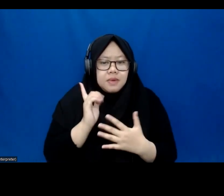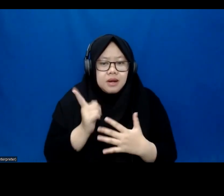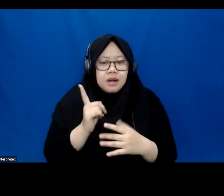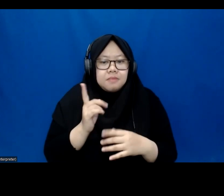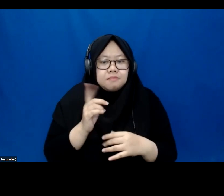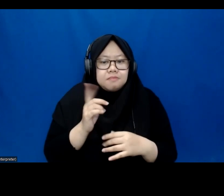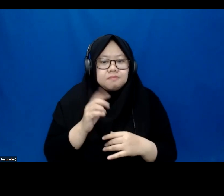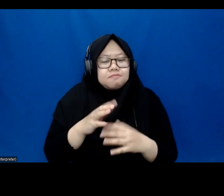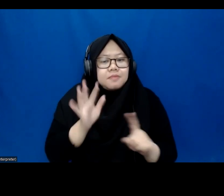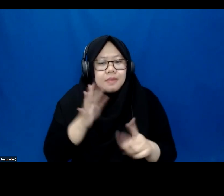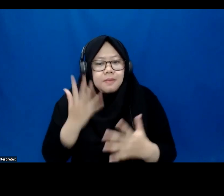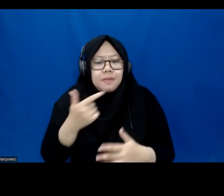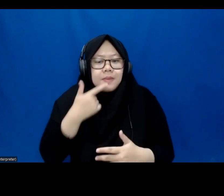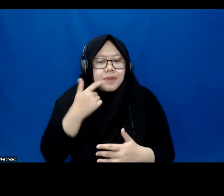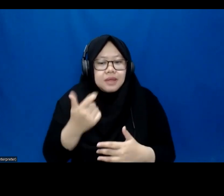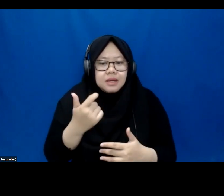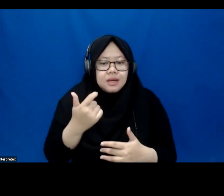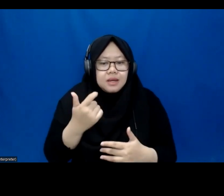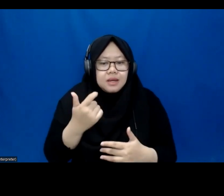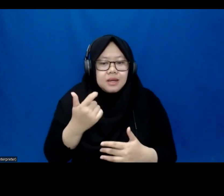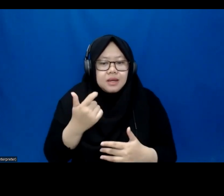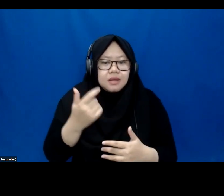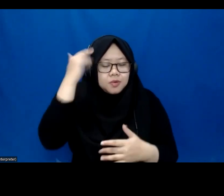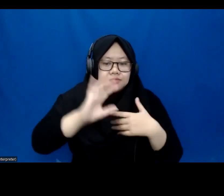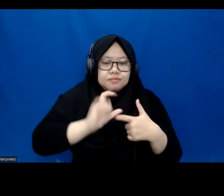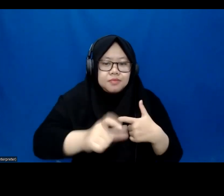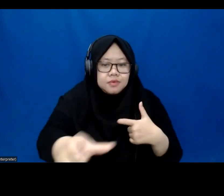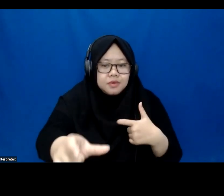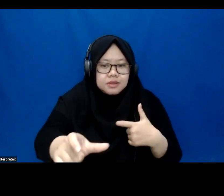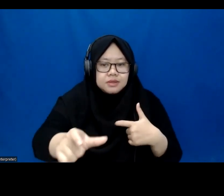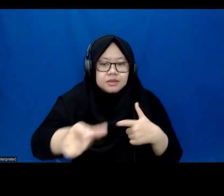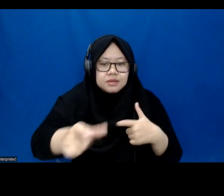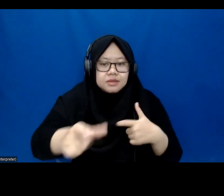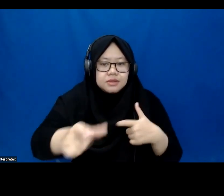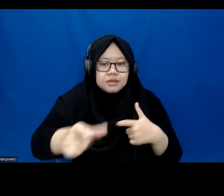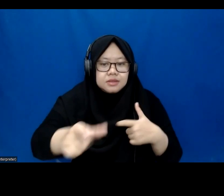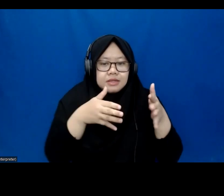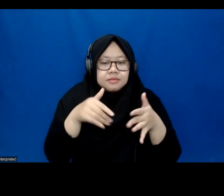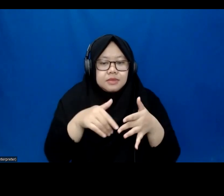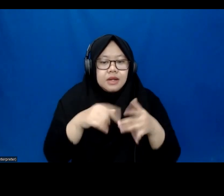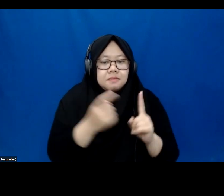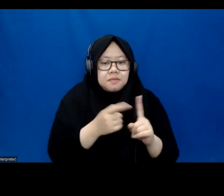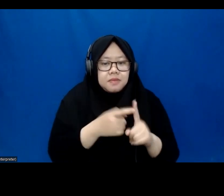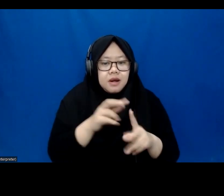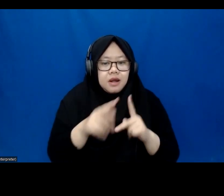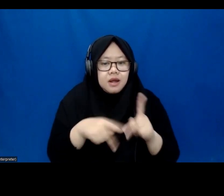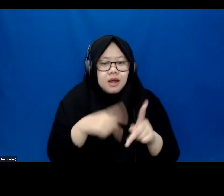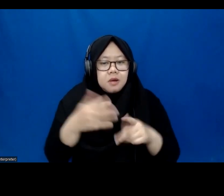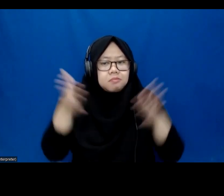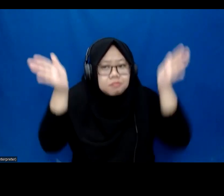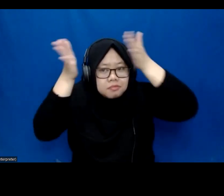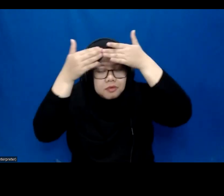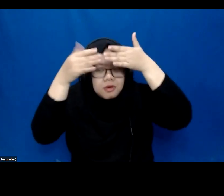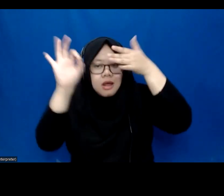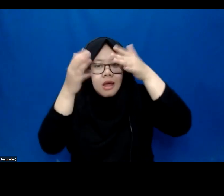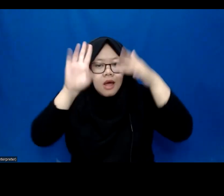for us to make any progress in this space. So for instance, if you have a closed mindset to a topic, doesn't matter how much